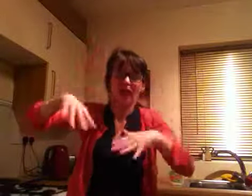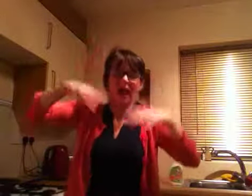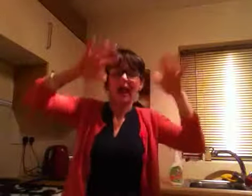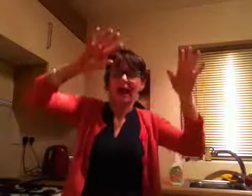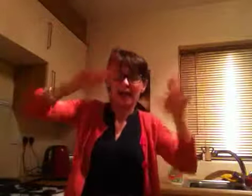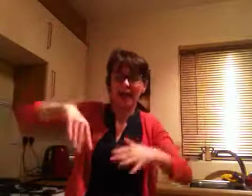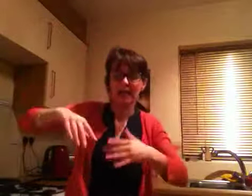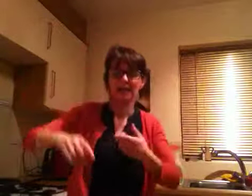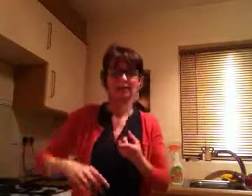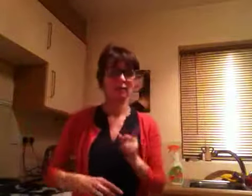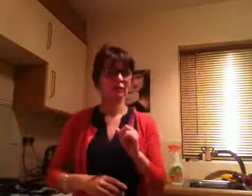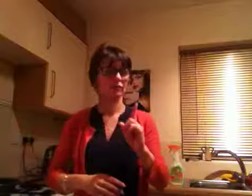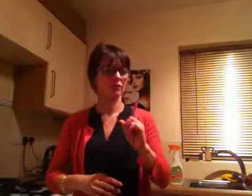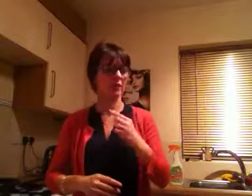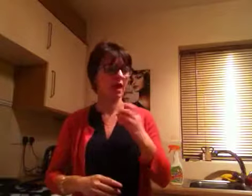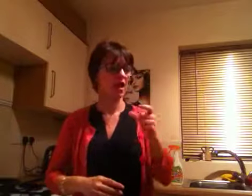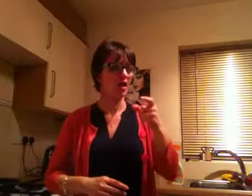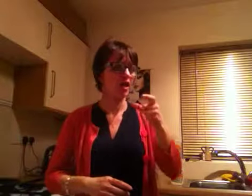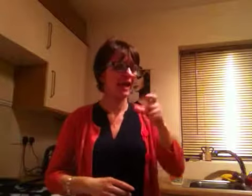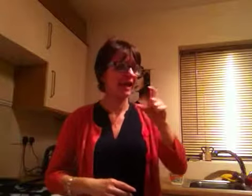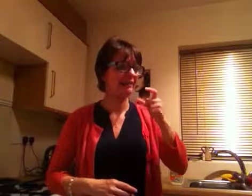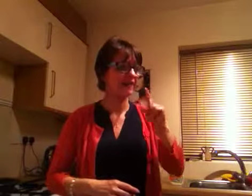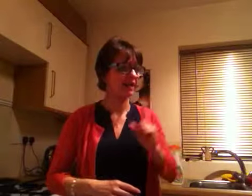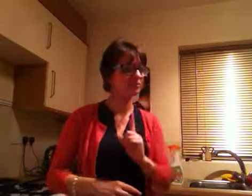doodling on old newspapers and magazines.